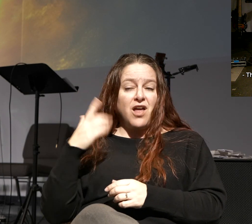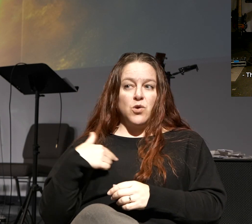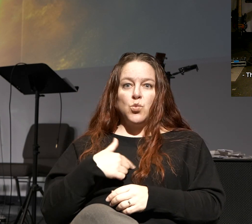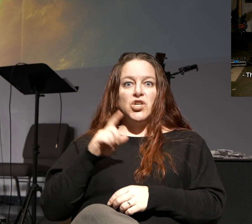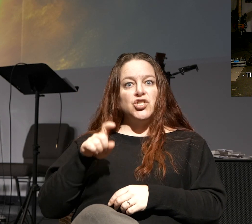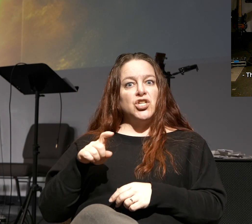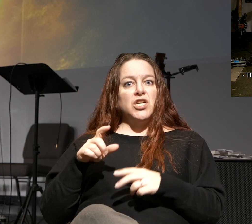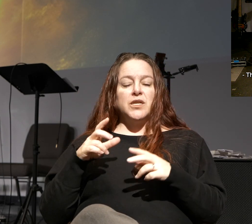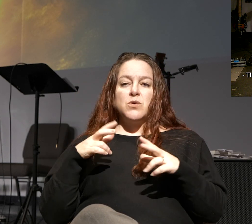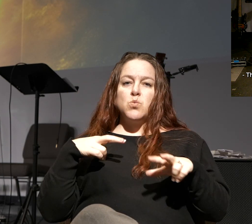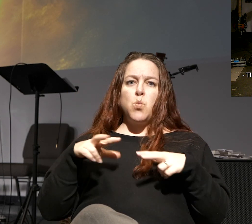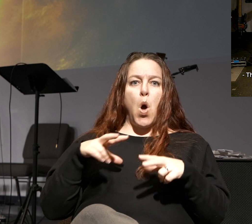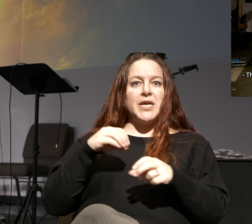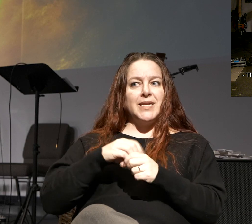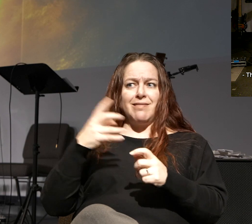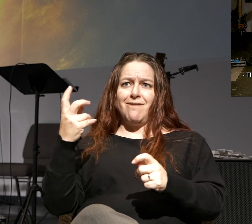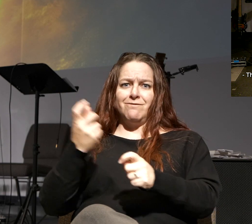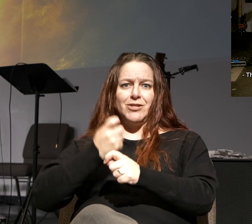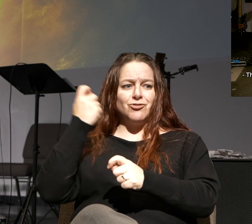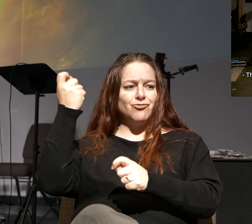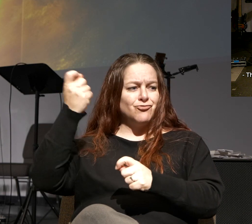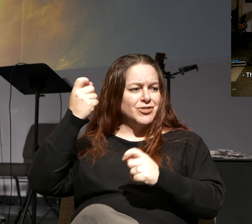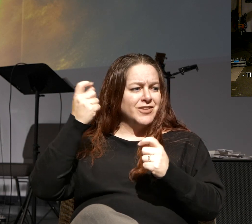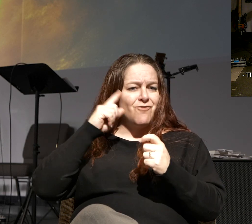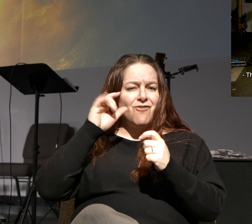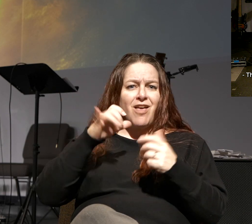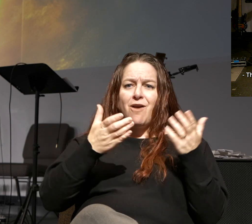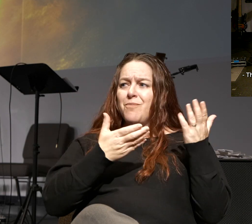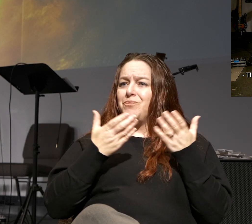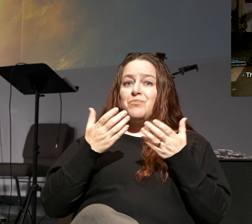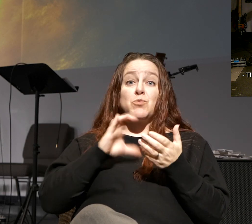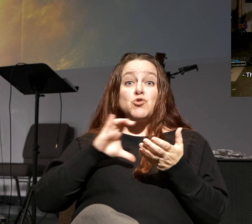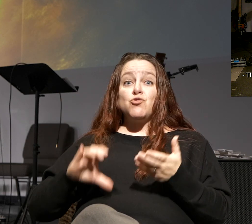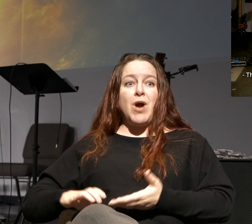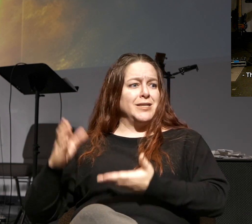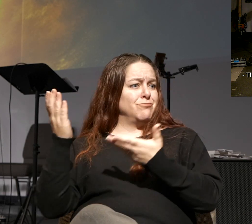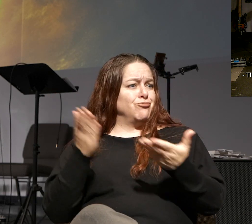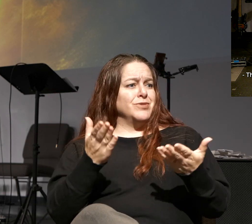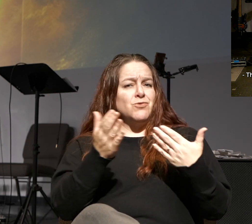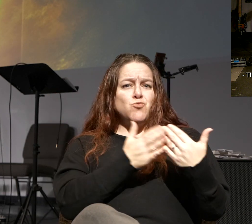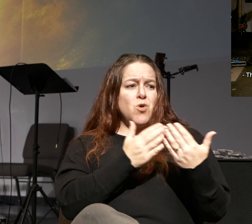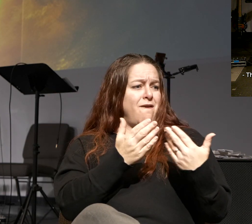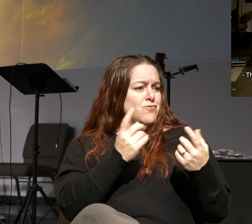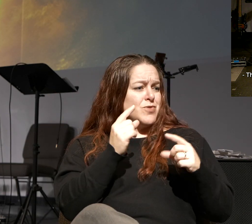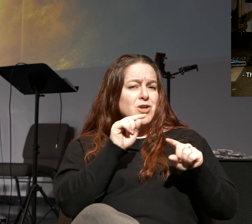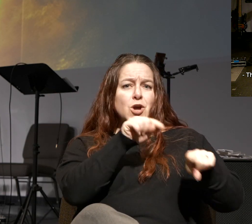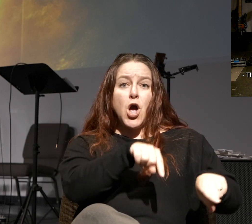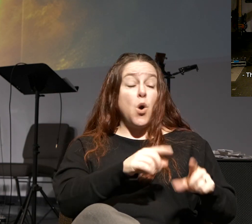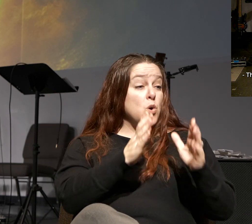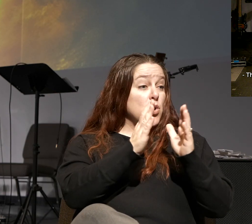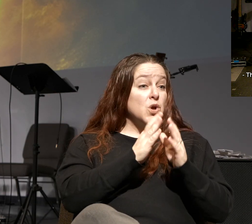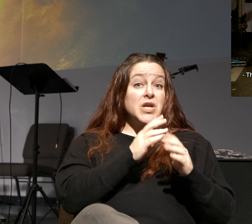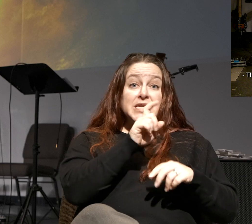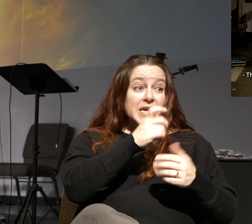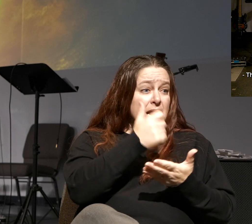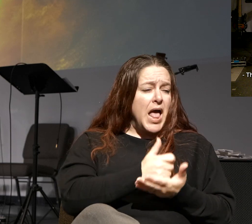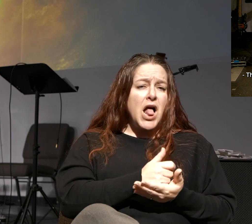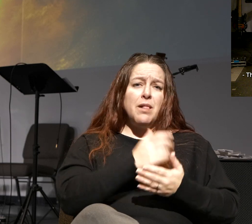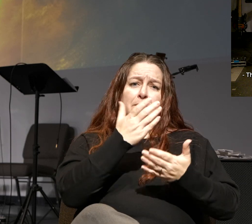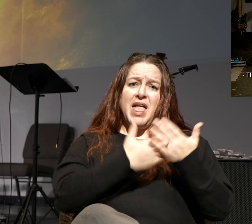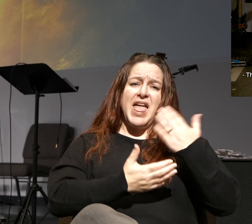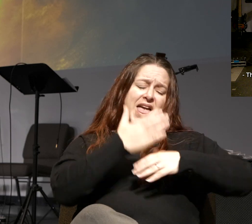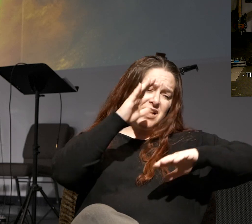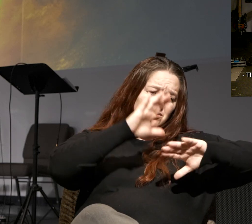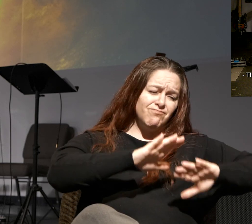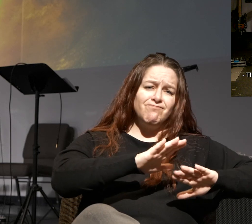be walking in the victory of that and bringing Christ wherever we go. And somebody needs help or prayer, man, you lay hands on them. You